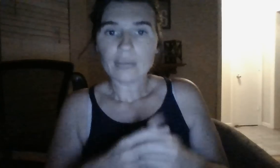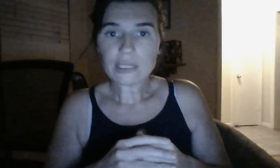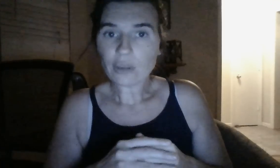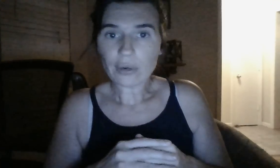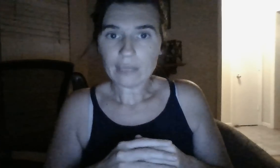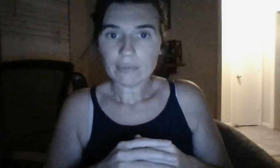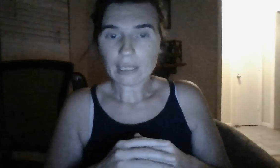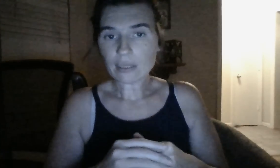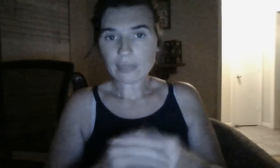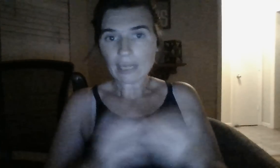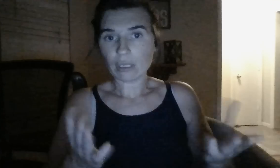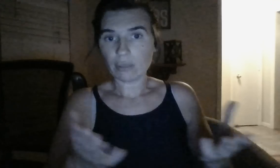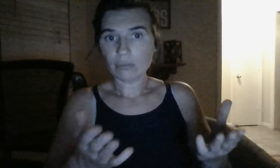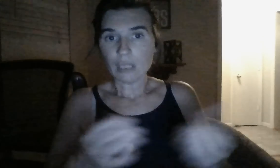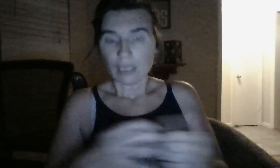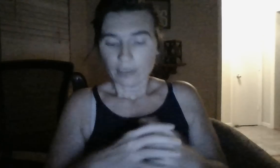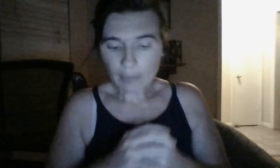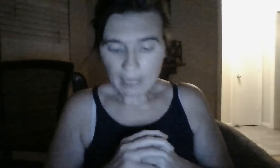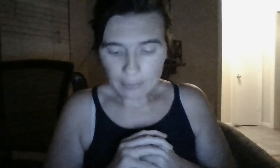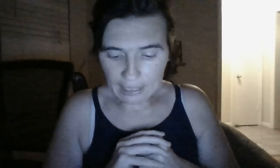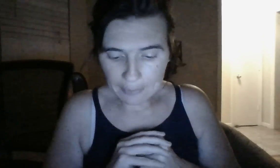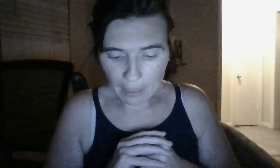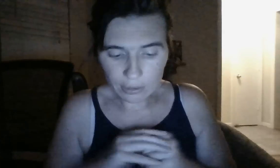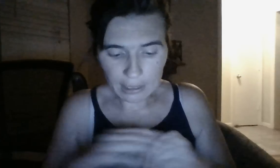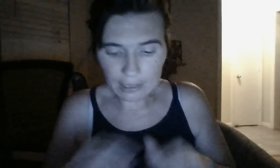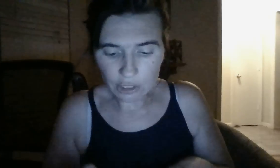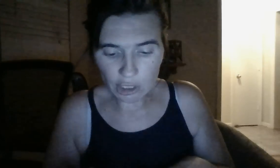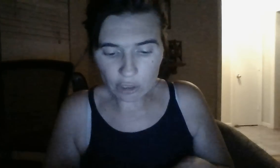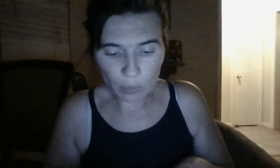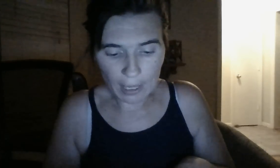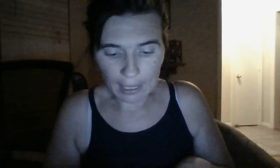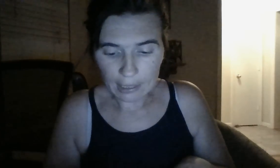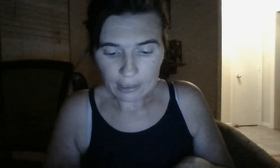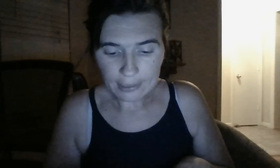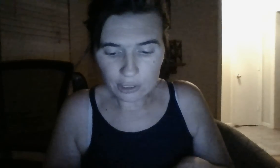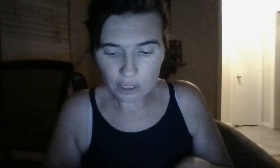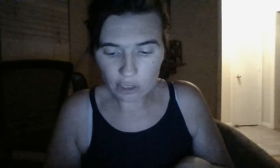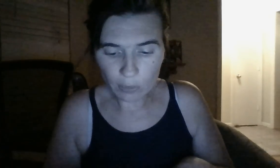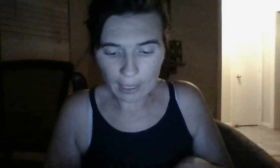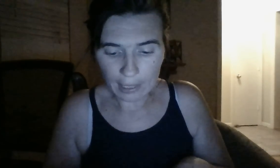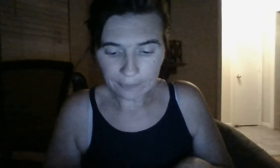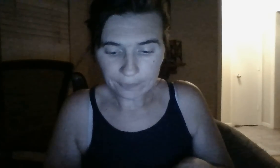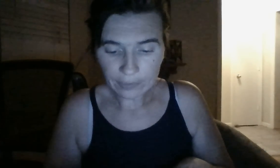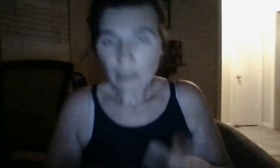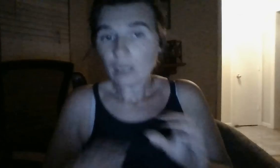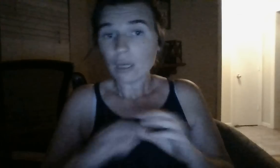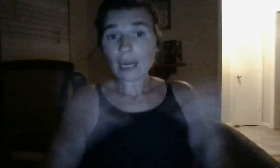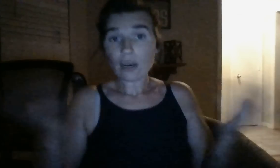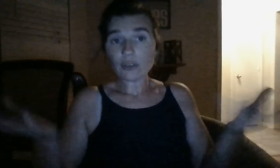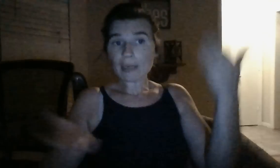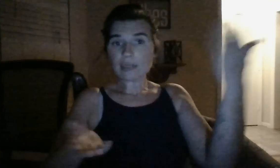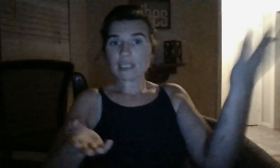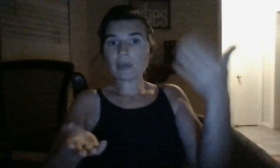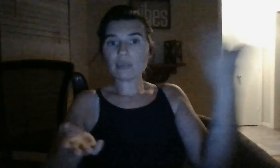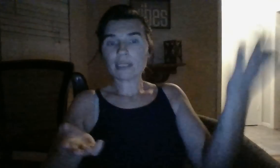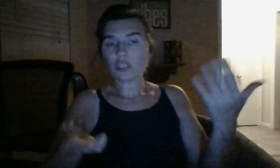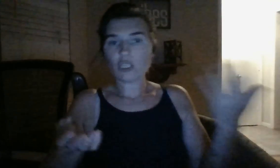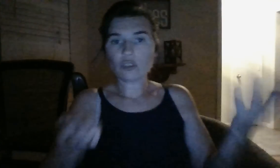That's dirty. That's so down low. They're about to be exposed in such a huge way. Such a huge way. Okay. I heard they're about to be exposed in such a huge